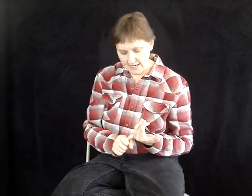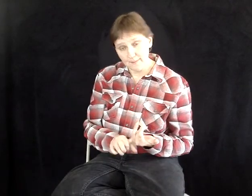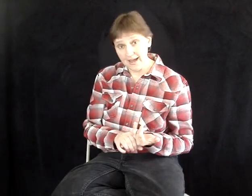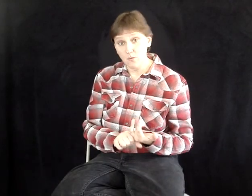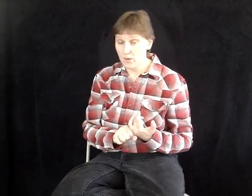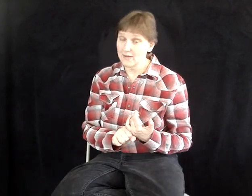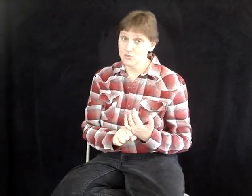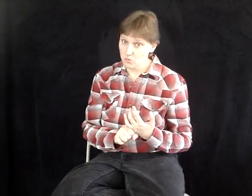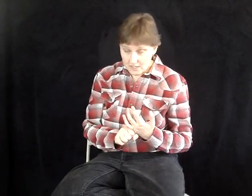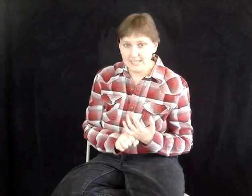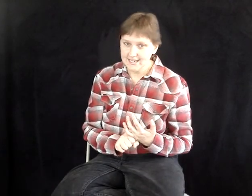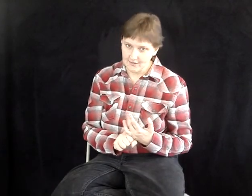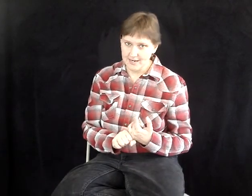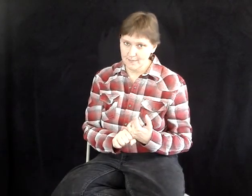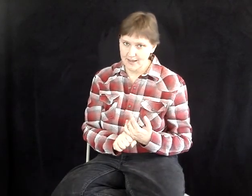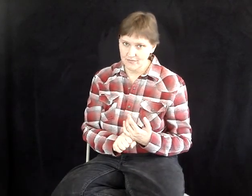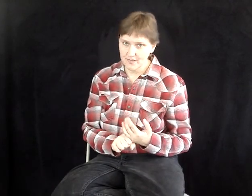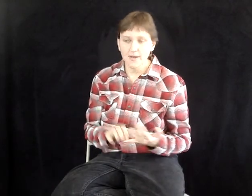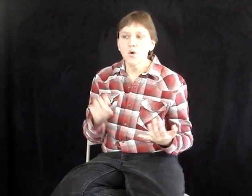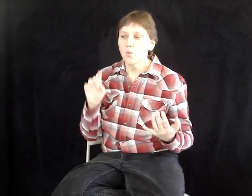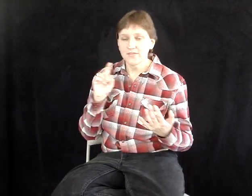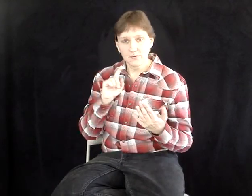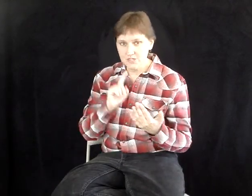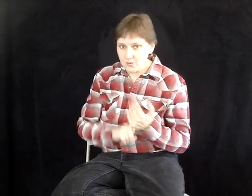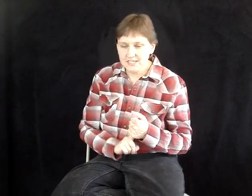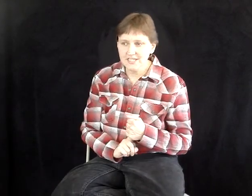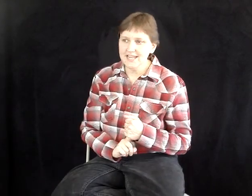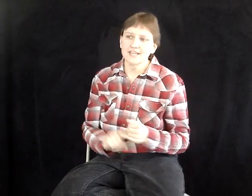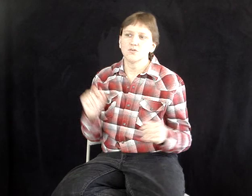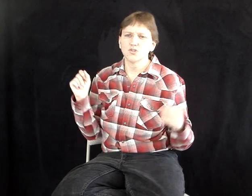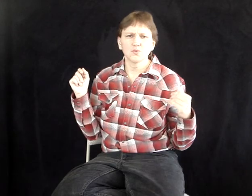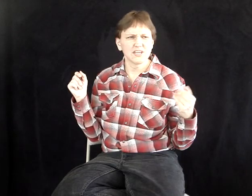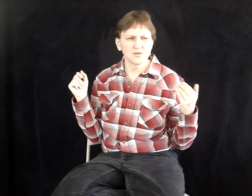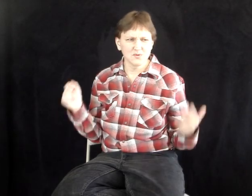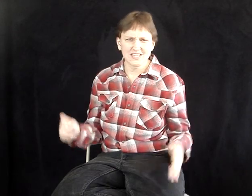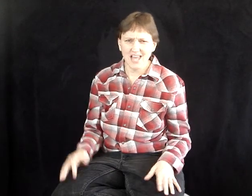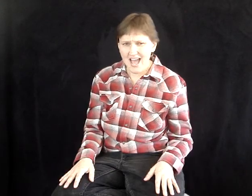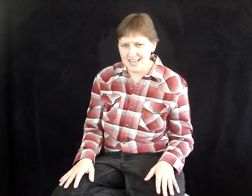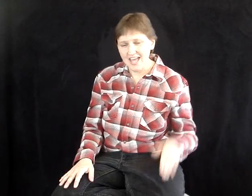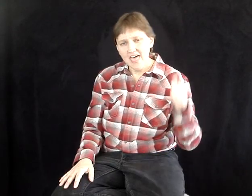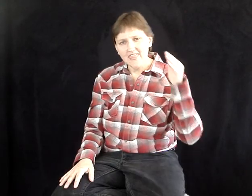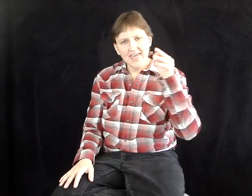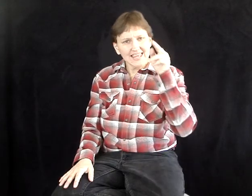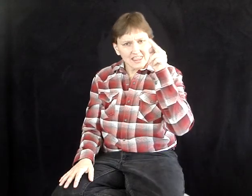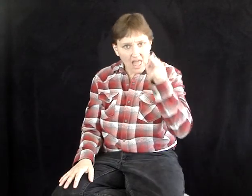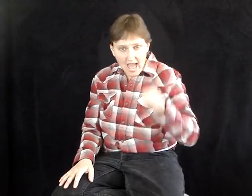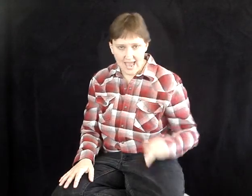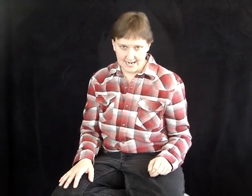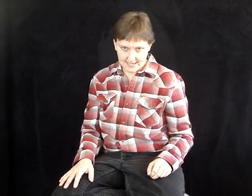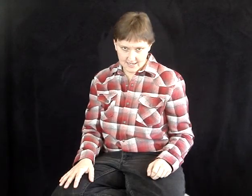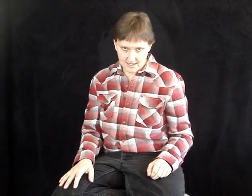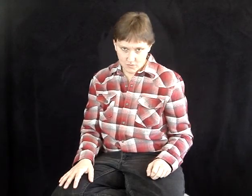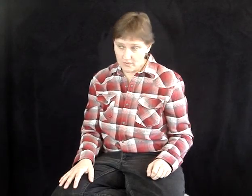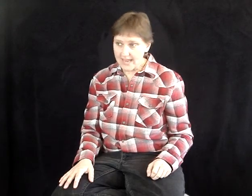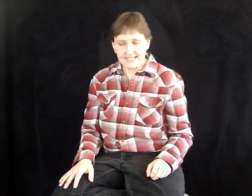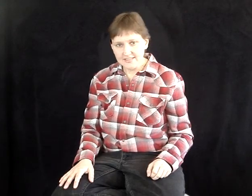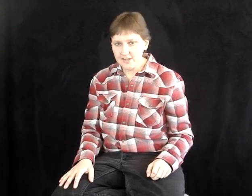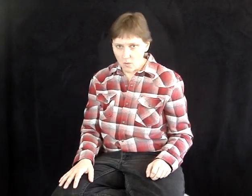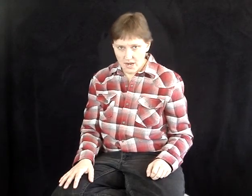about what I was really hearing about them, what they were doing to the landowners, what they were doing, lying. They lied. When they did their water